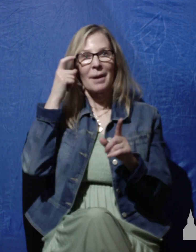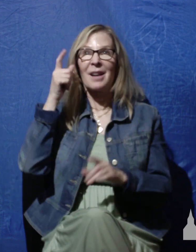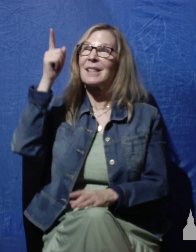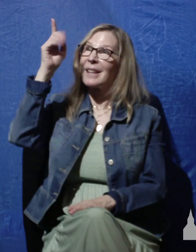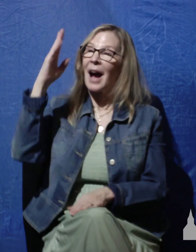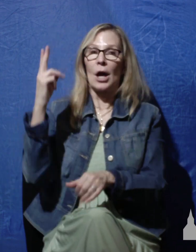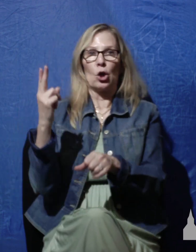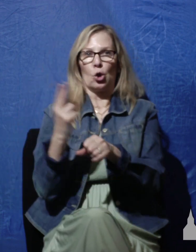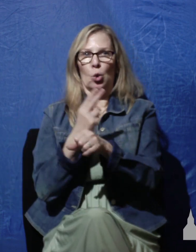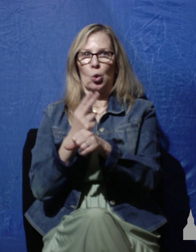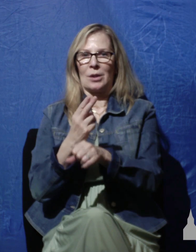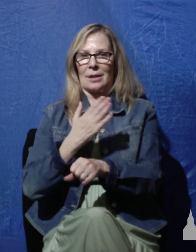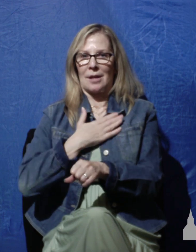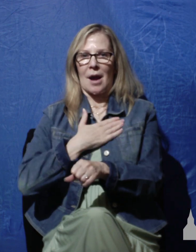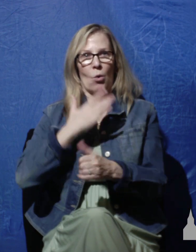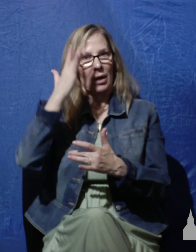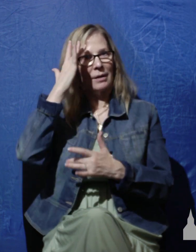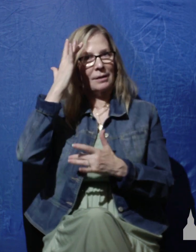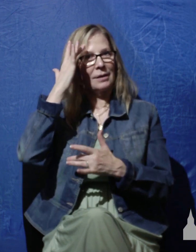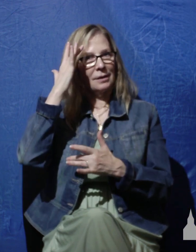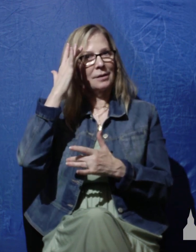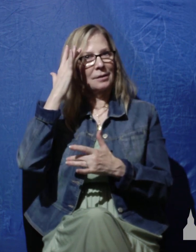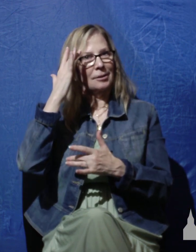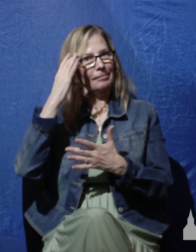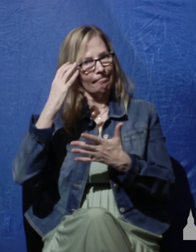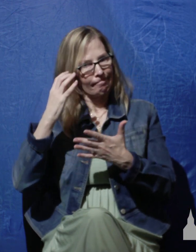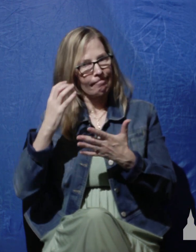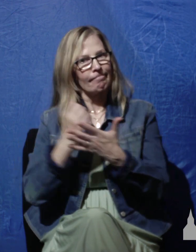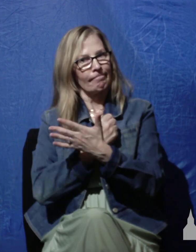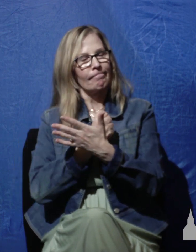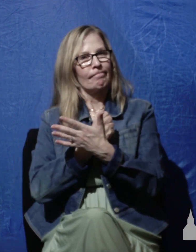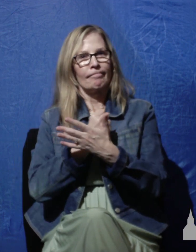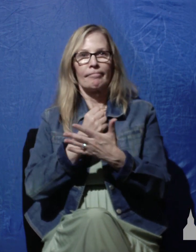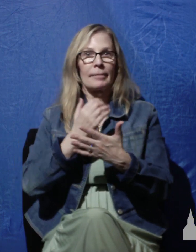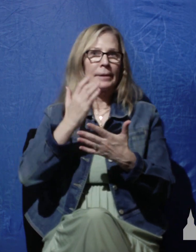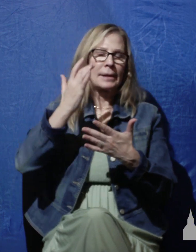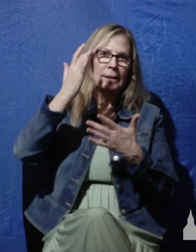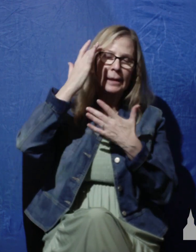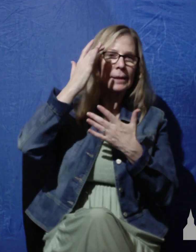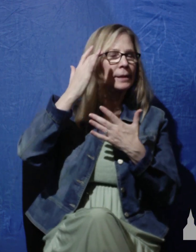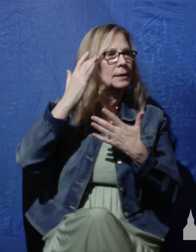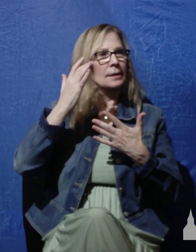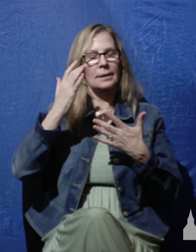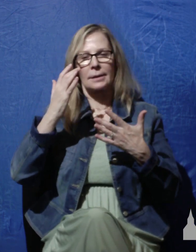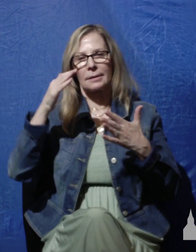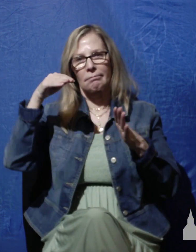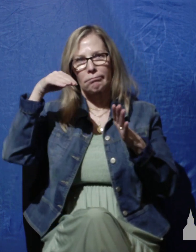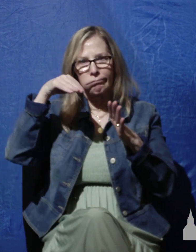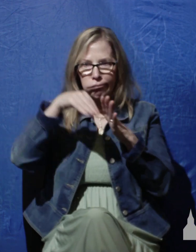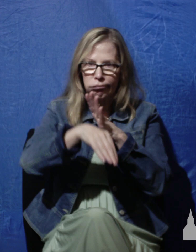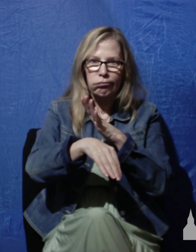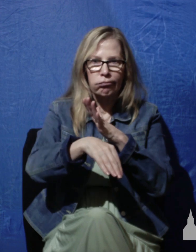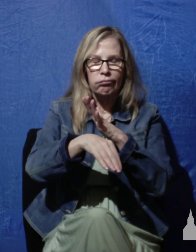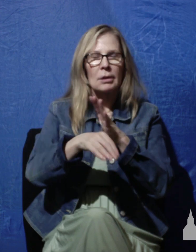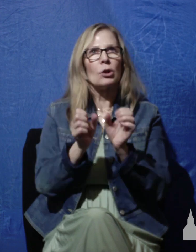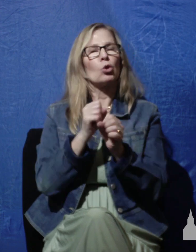uses our illnesses, our diseases, our sicknesses, our ill health to make us more